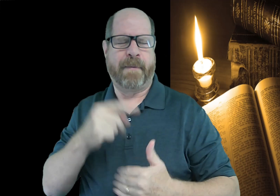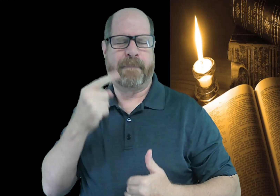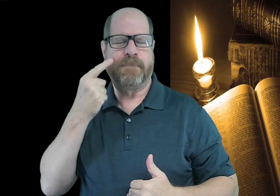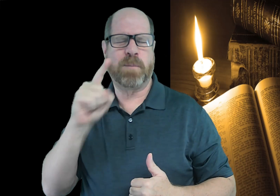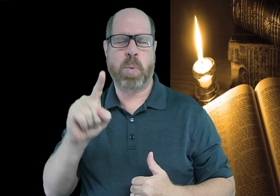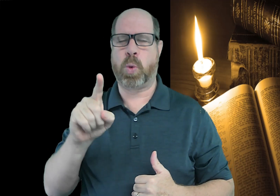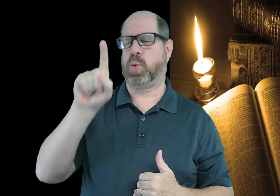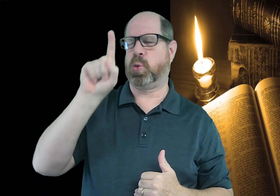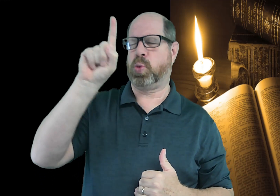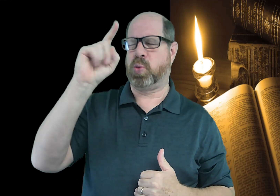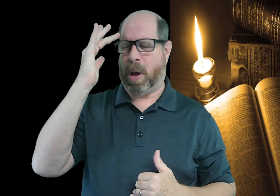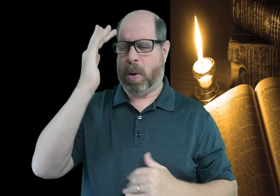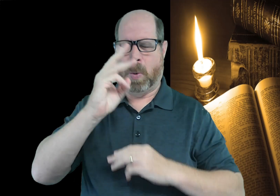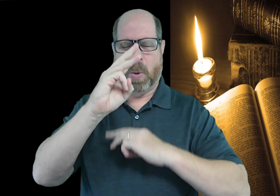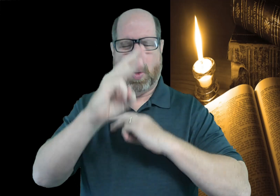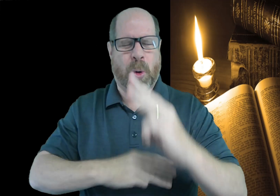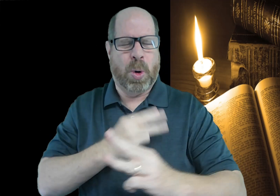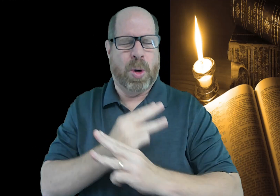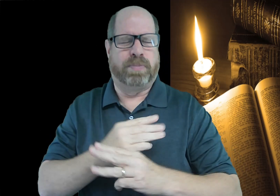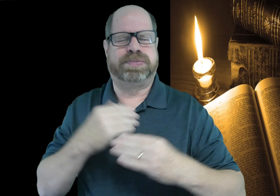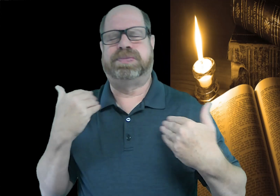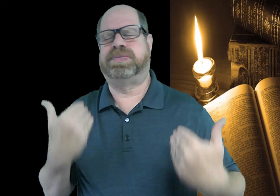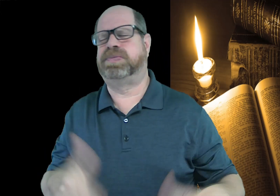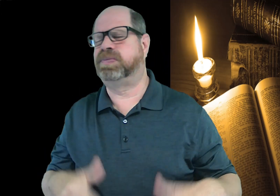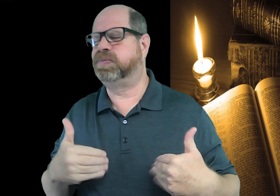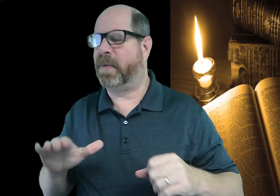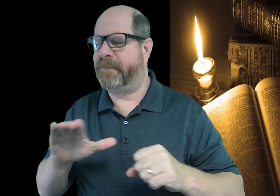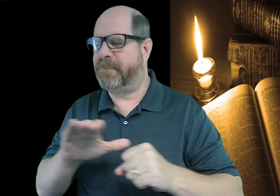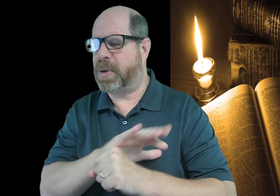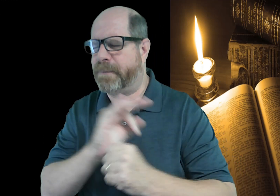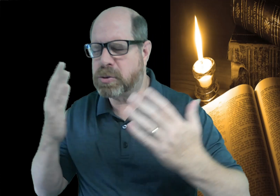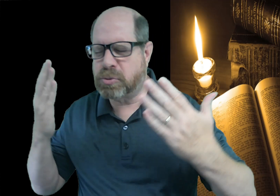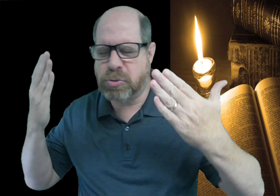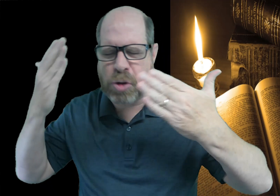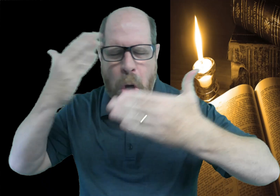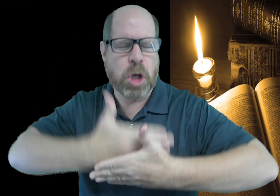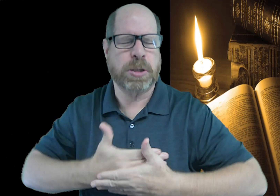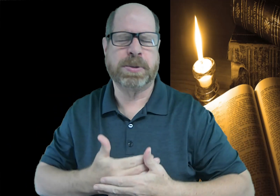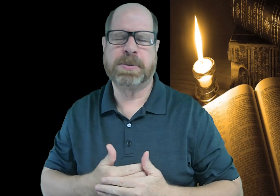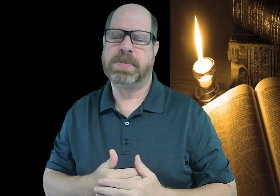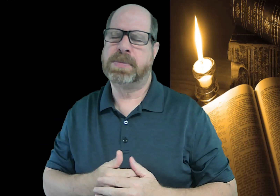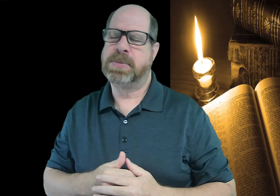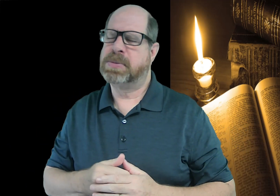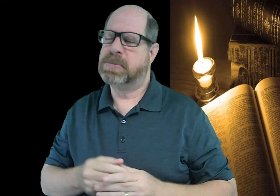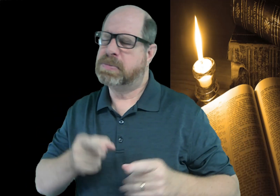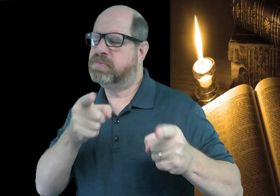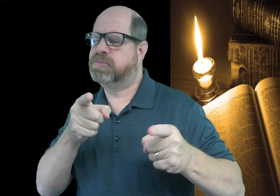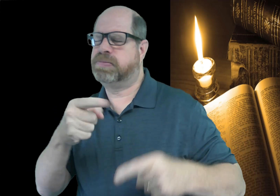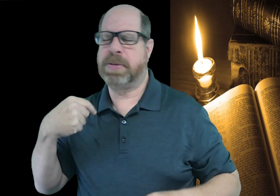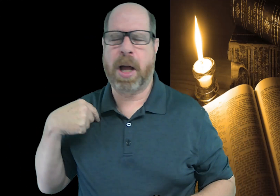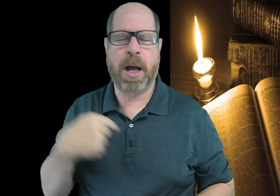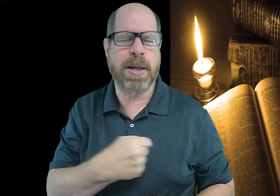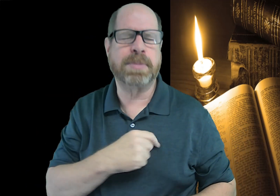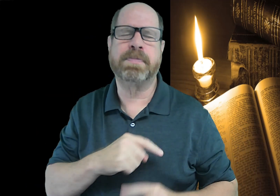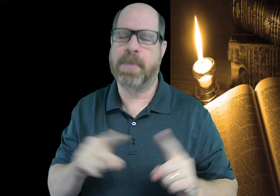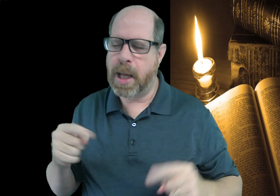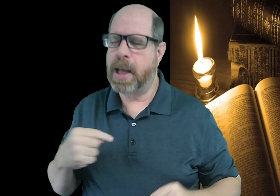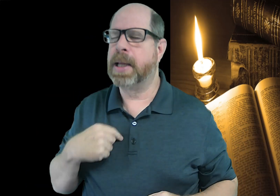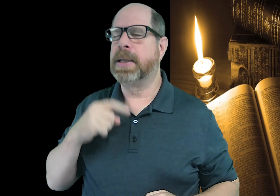strength to stand for you. Because the world is full of darkness and is targeting us.